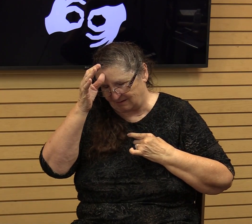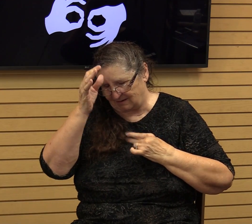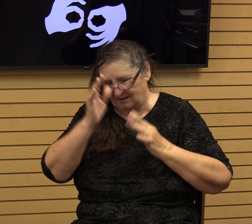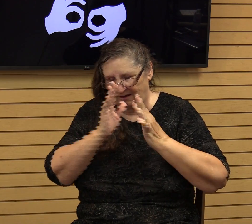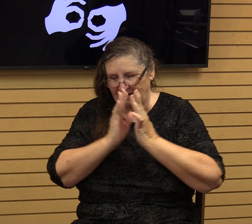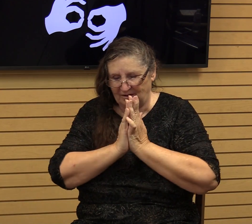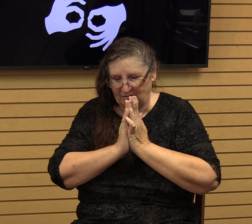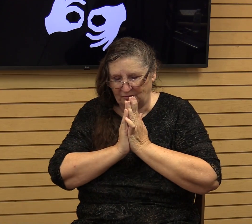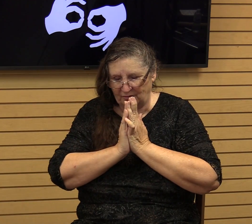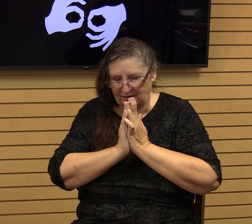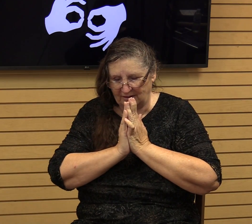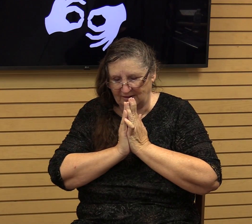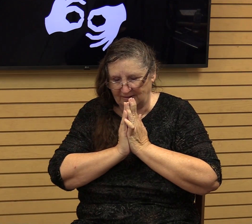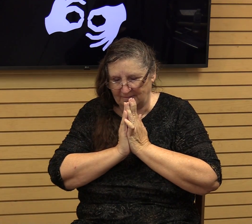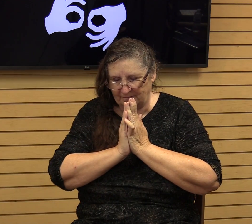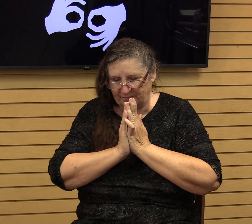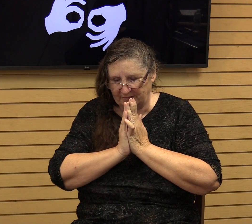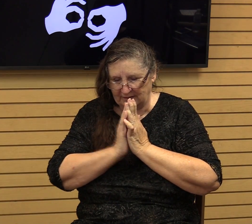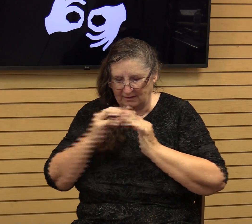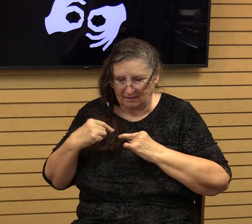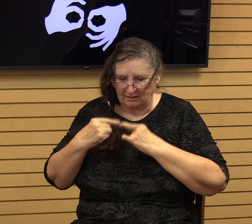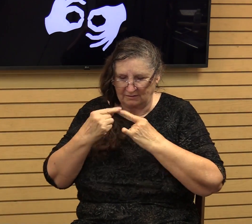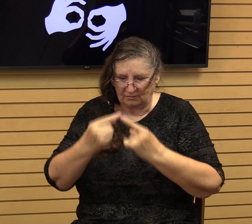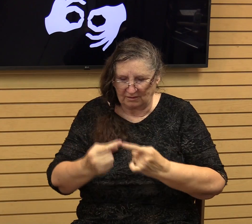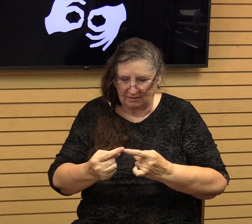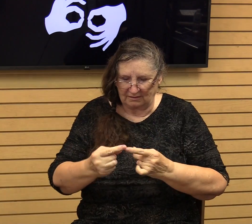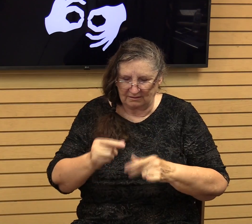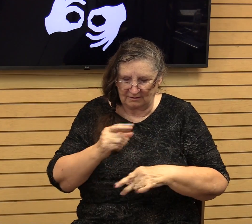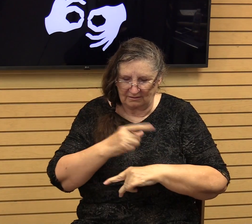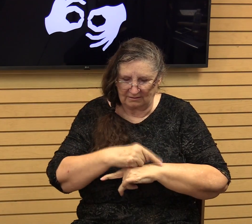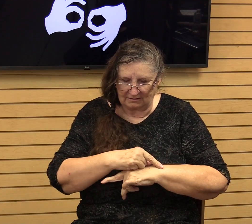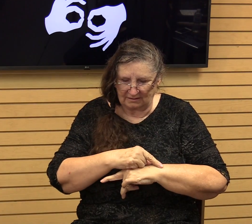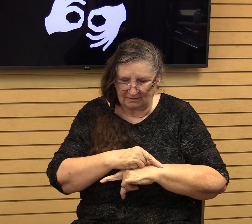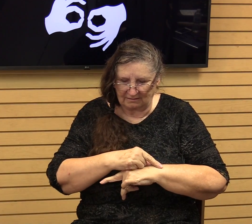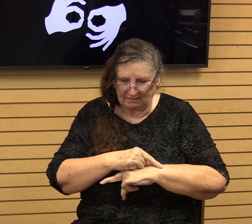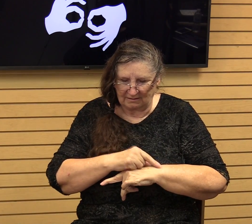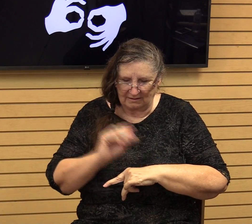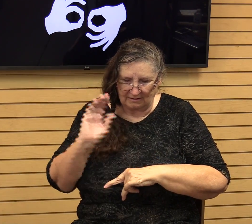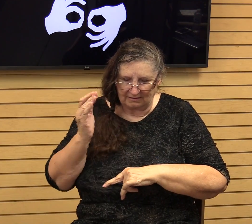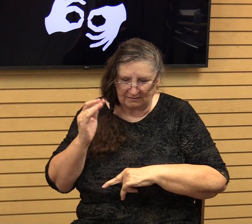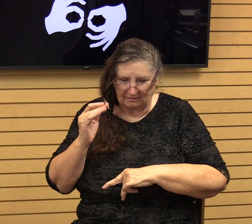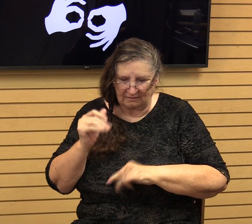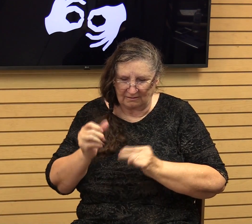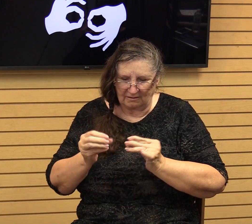that as we go on in these days, Lord, they seem to be crazier and crazier, Lord.